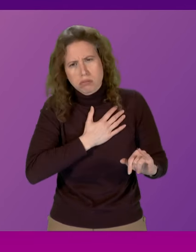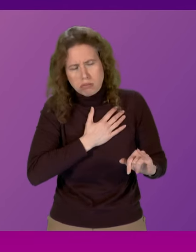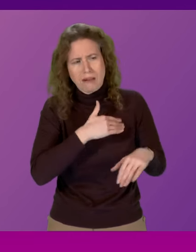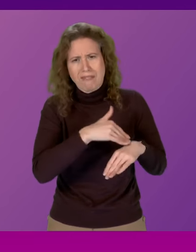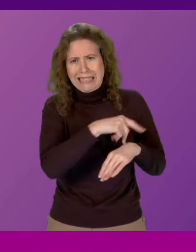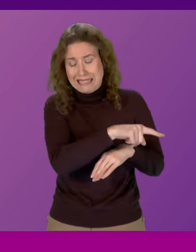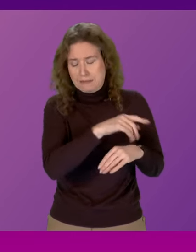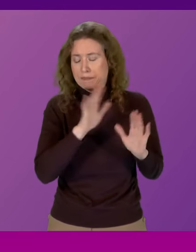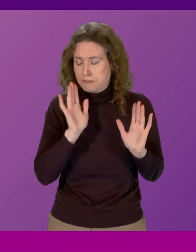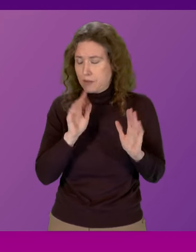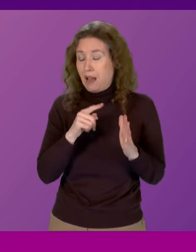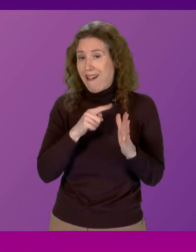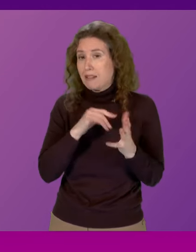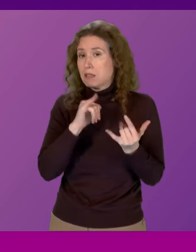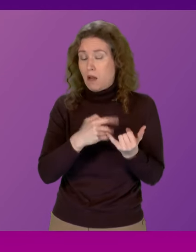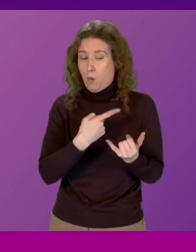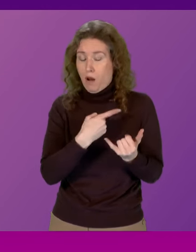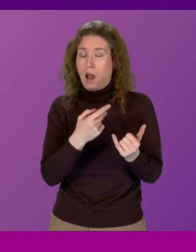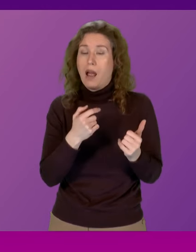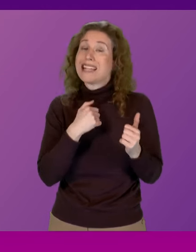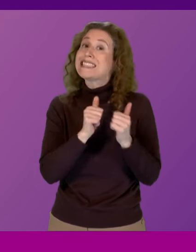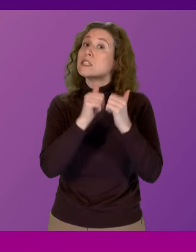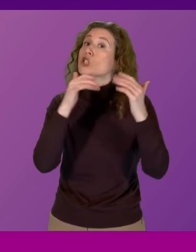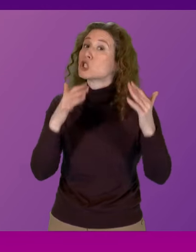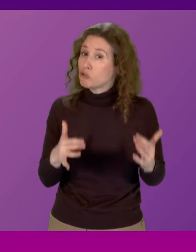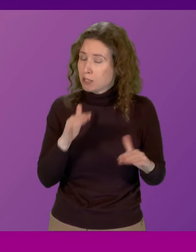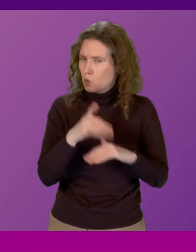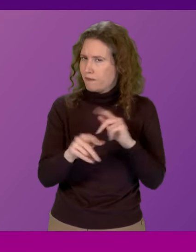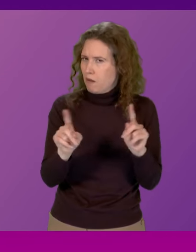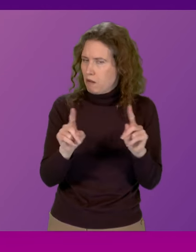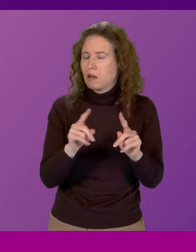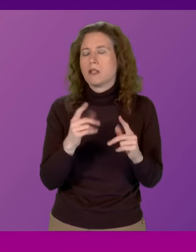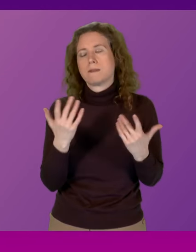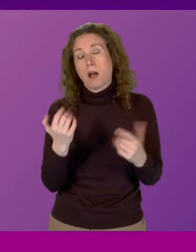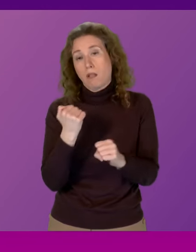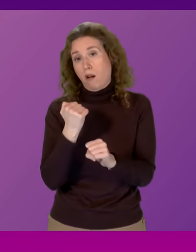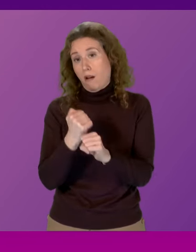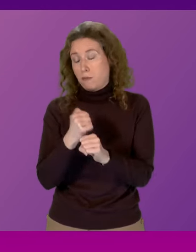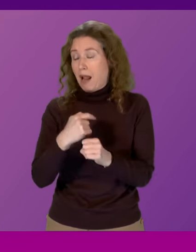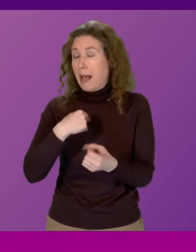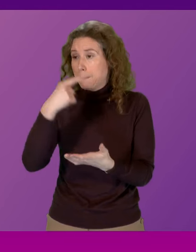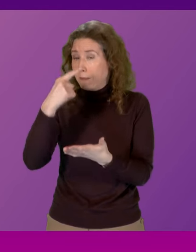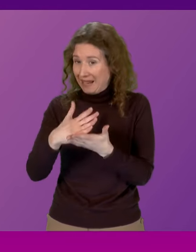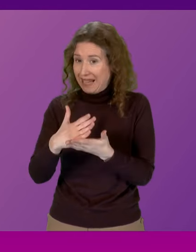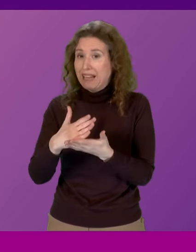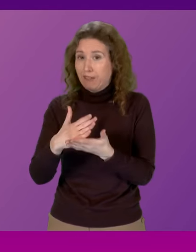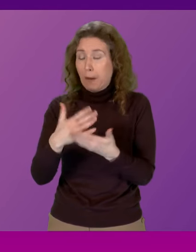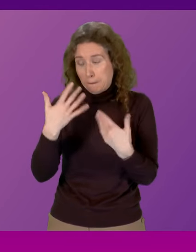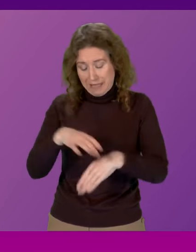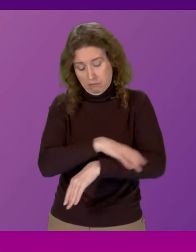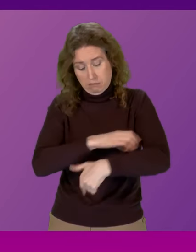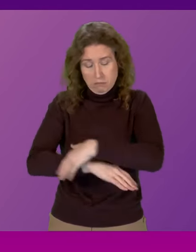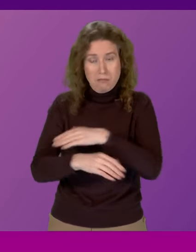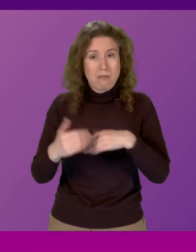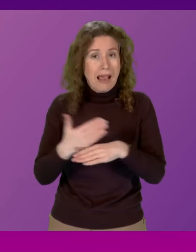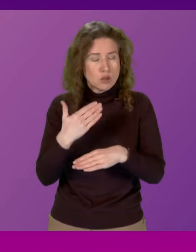affected. Where Anna Sarwar and I movemently disagree is that, of course, the government, I believe, has, of course, taken action. That is